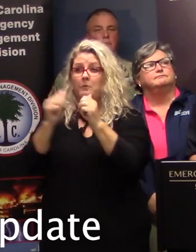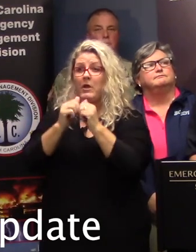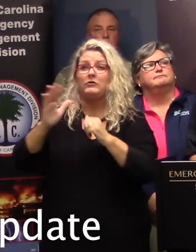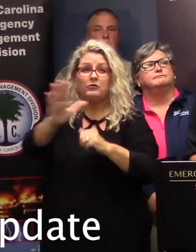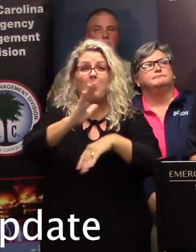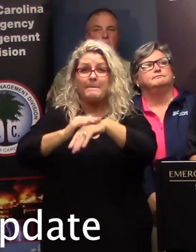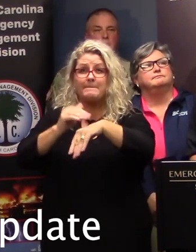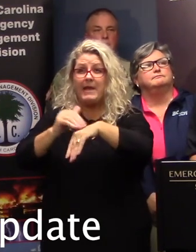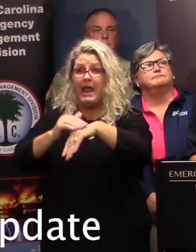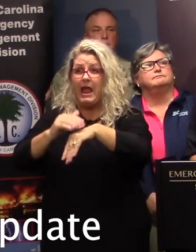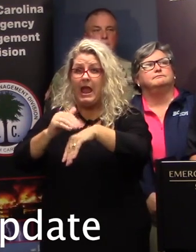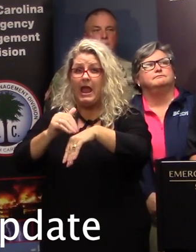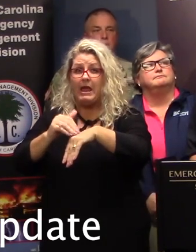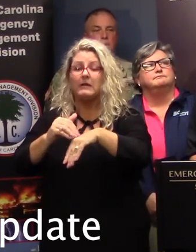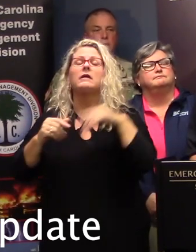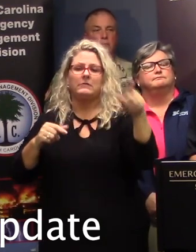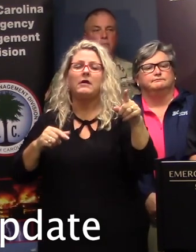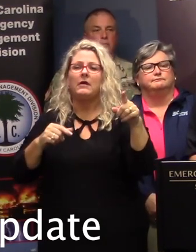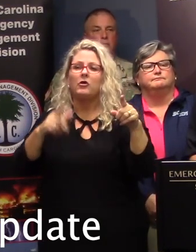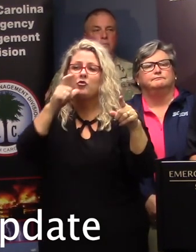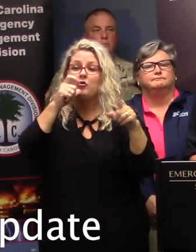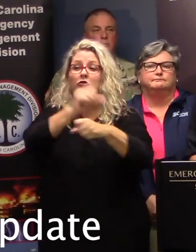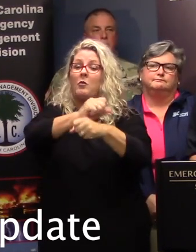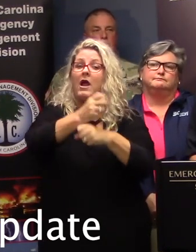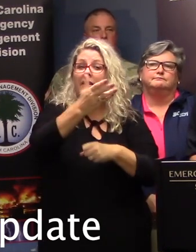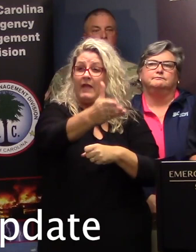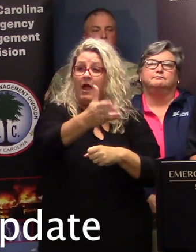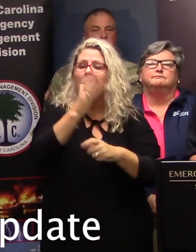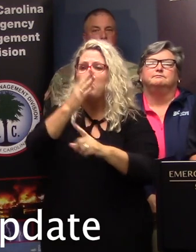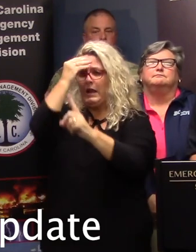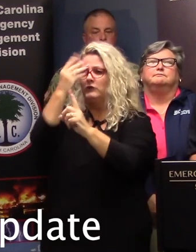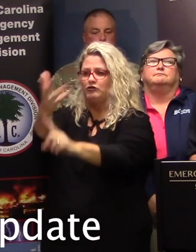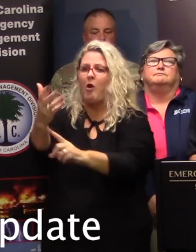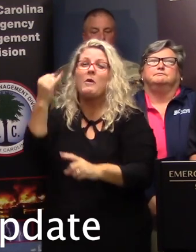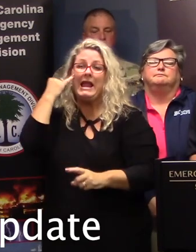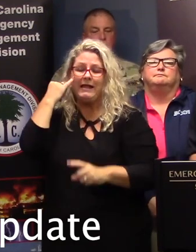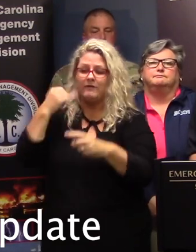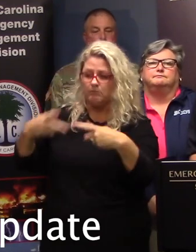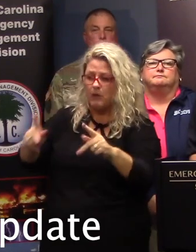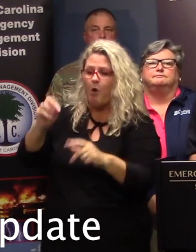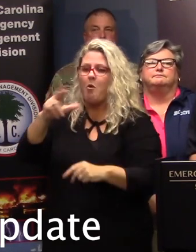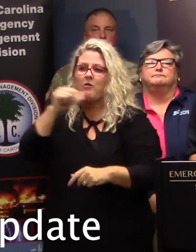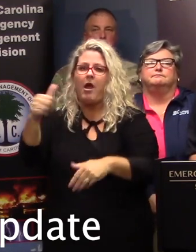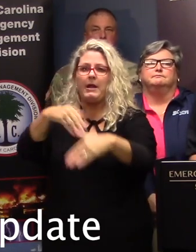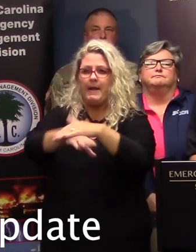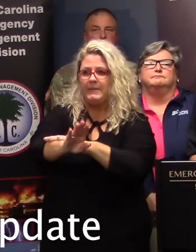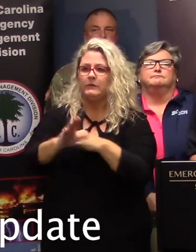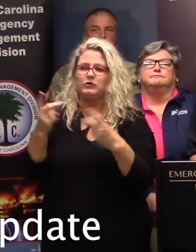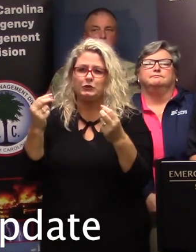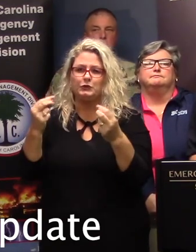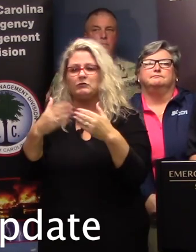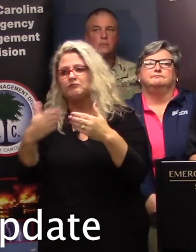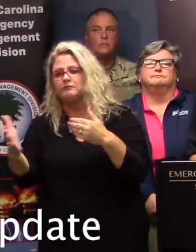people at the shelter will assist you in trying to determine what the best plan is for your needs. And then again, mention our